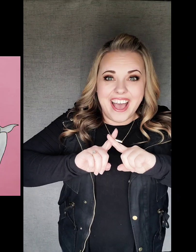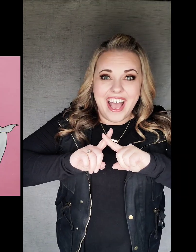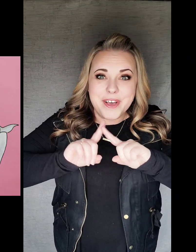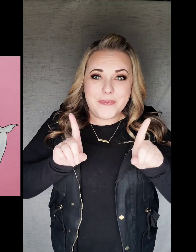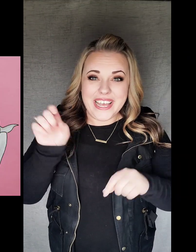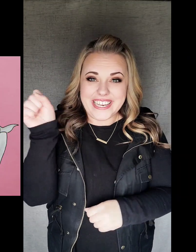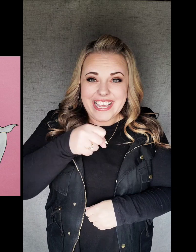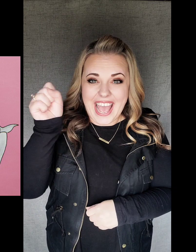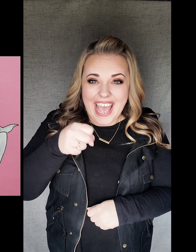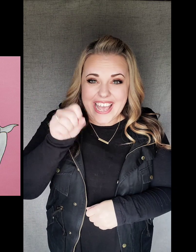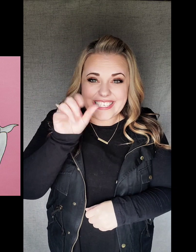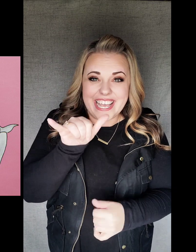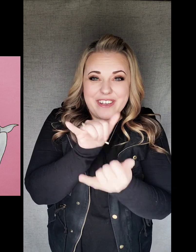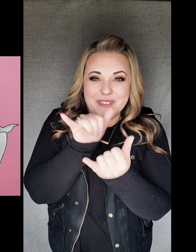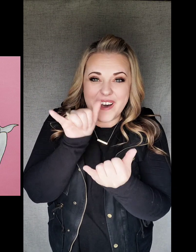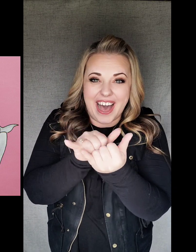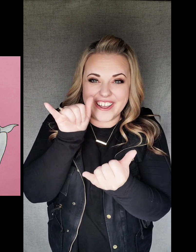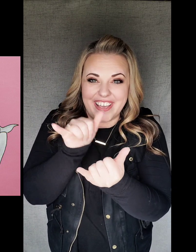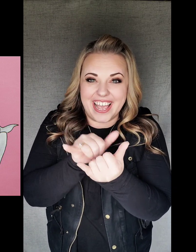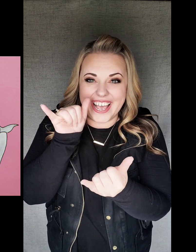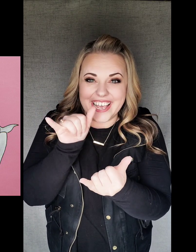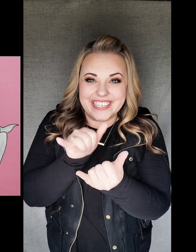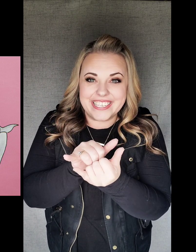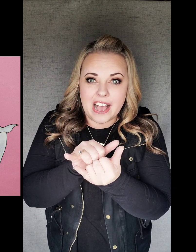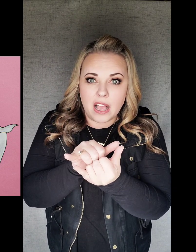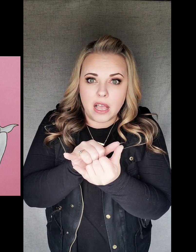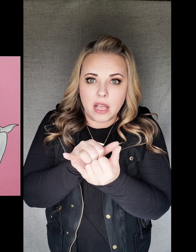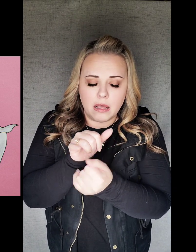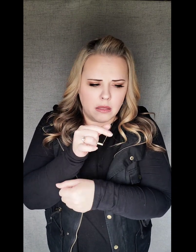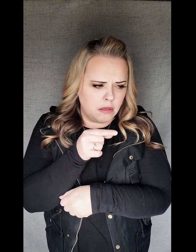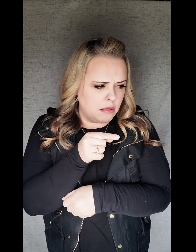But not the hippopotamus.